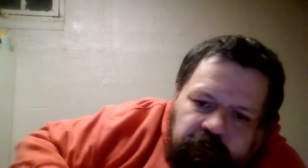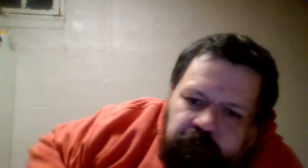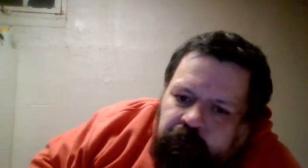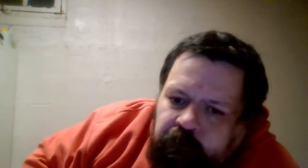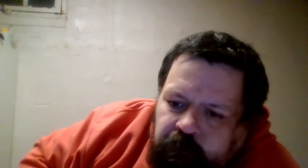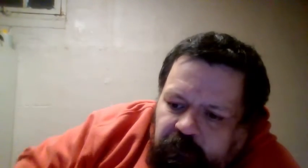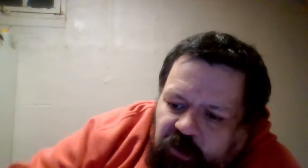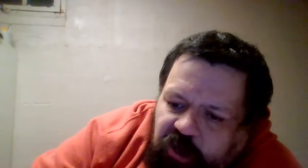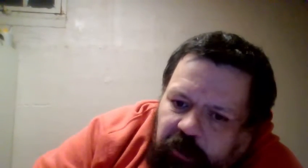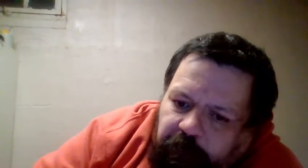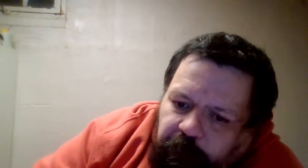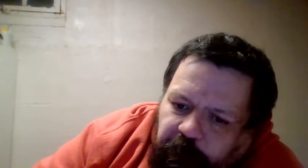So,